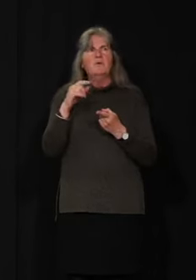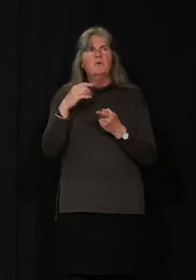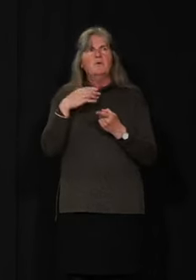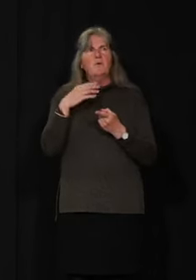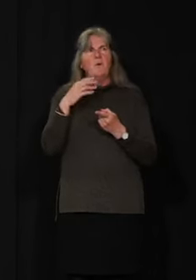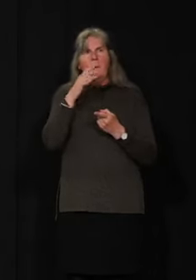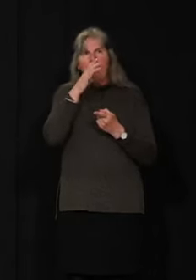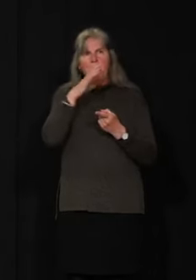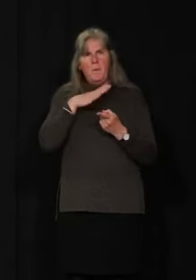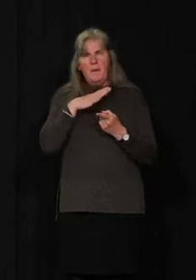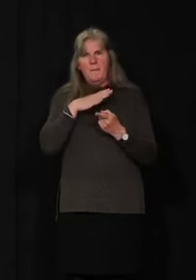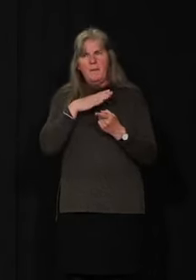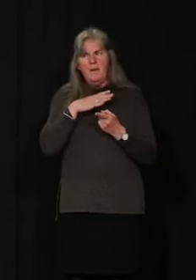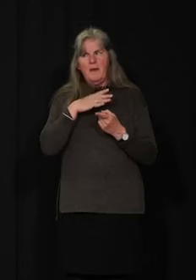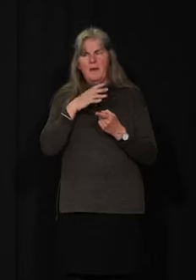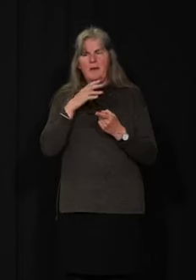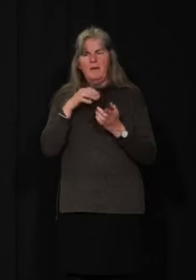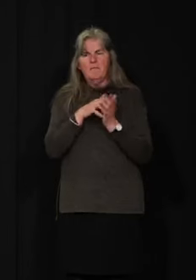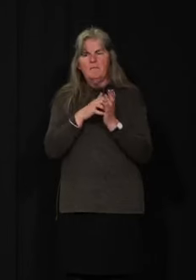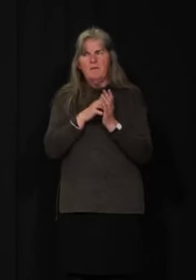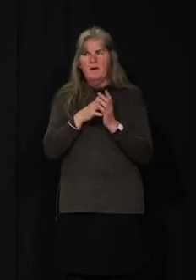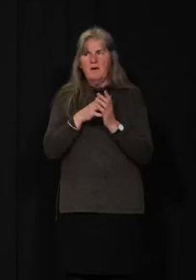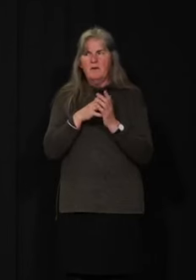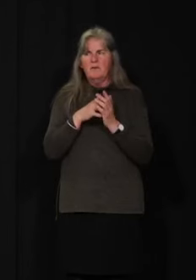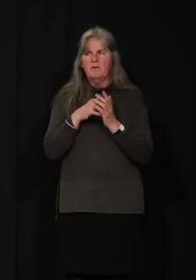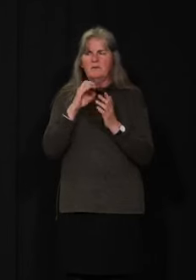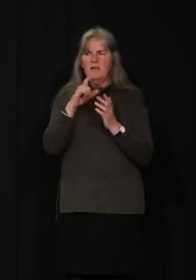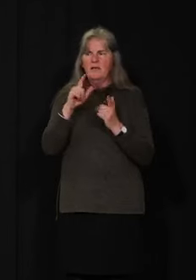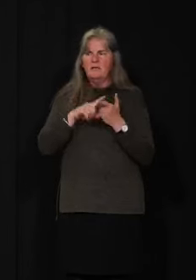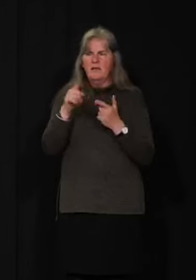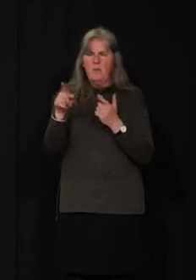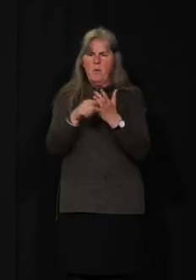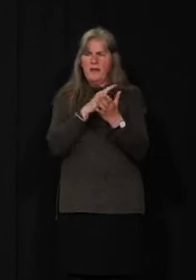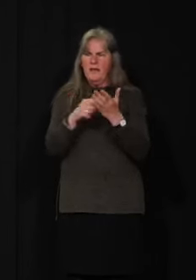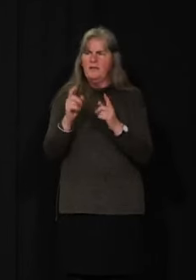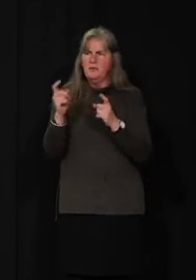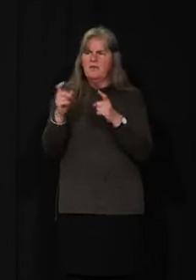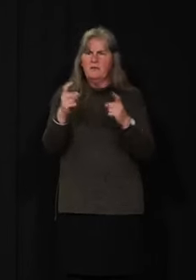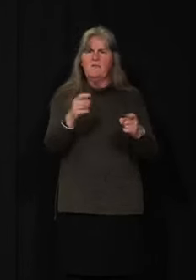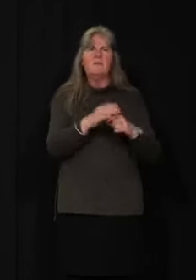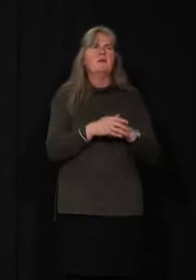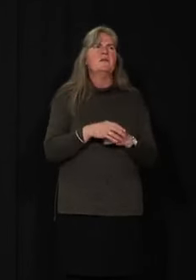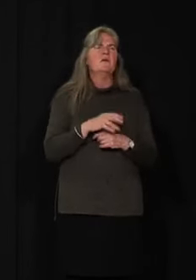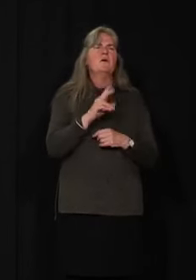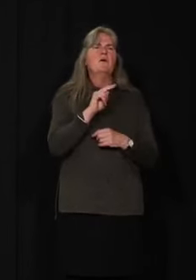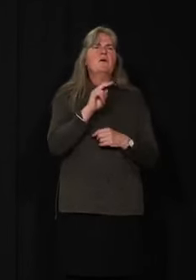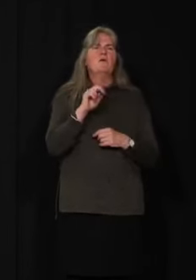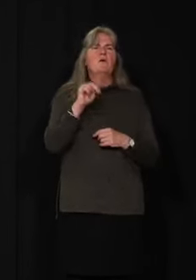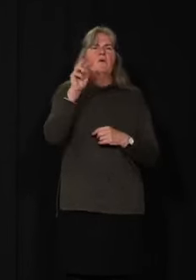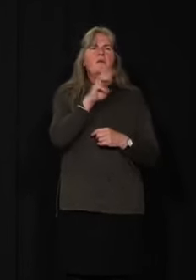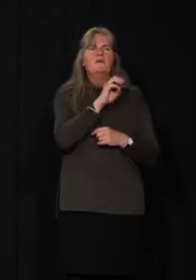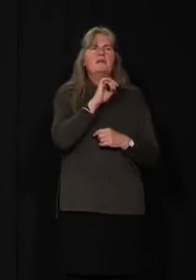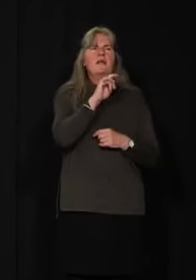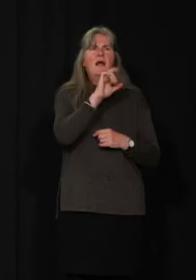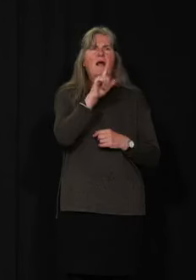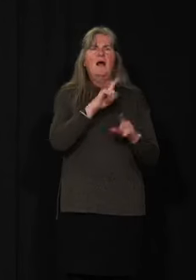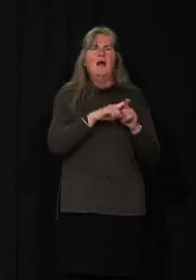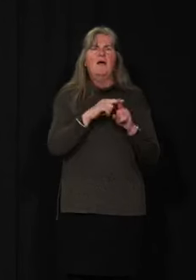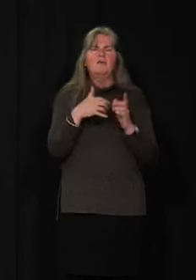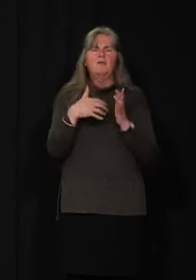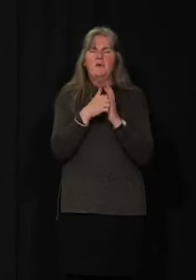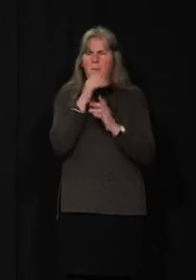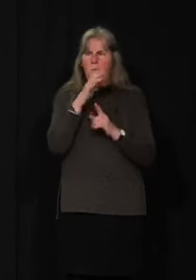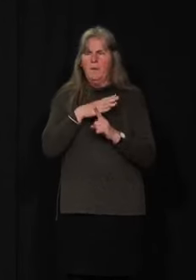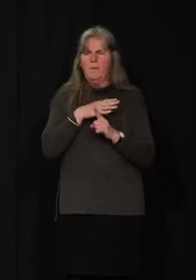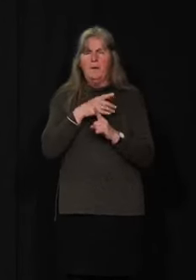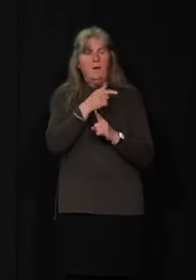phones to vulnerable women, why were those canceled? Yeah, so thanks for the question. I'm just hearing about this myself. So our